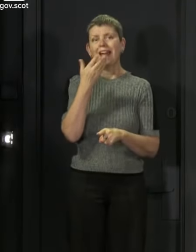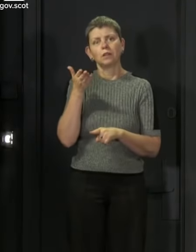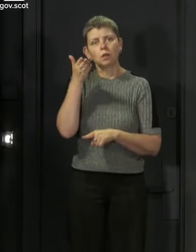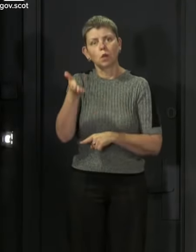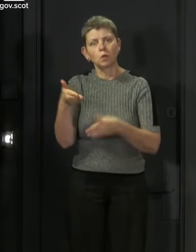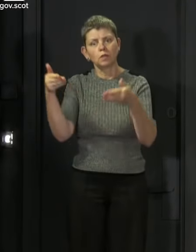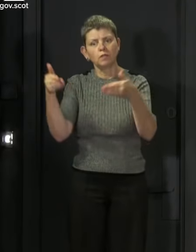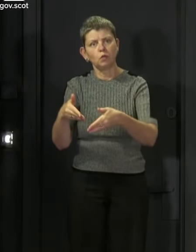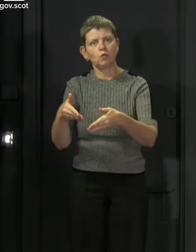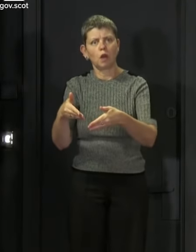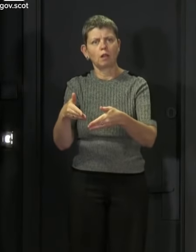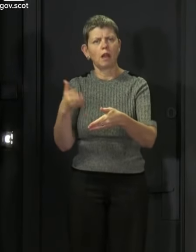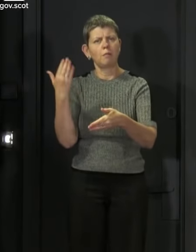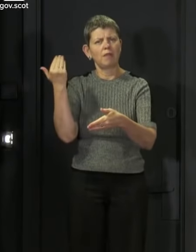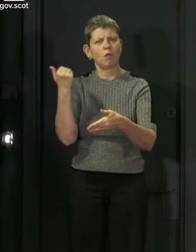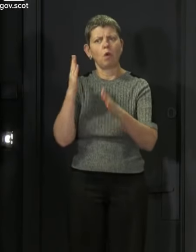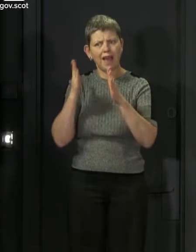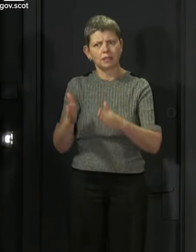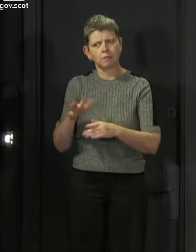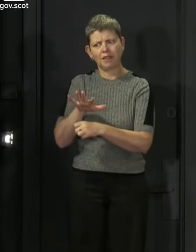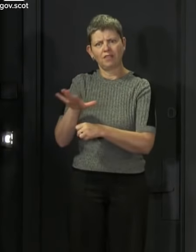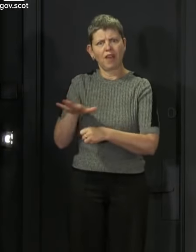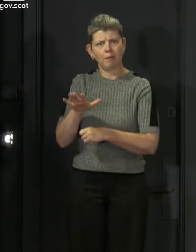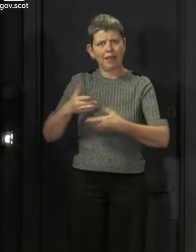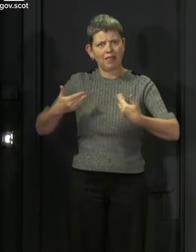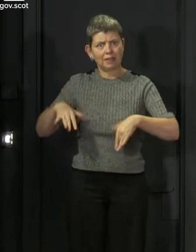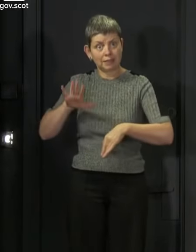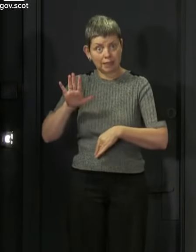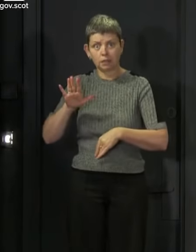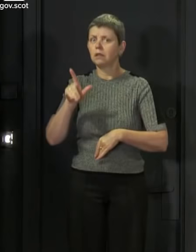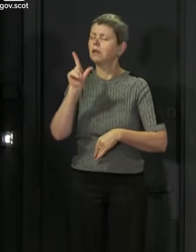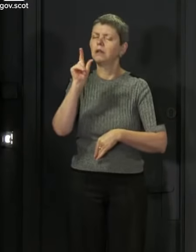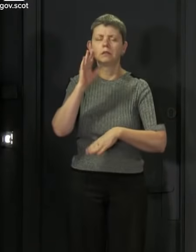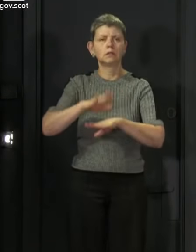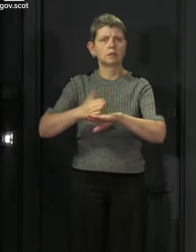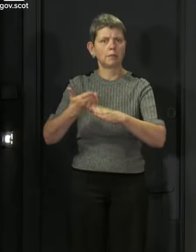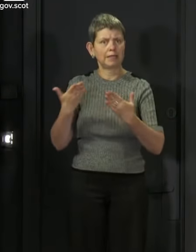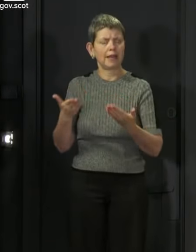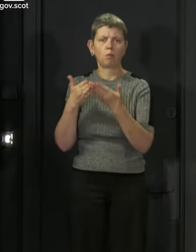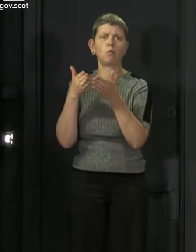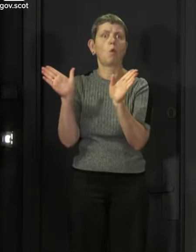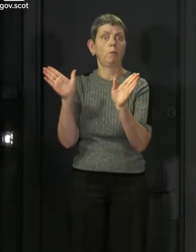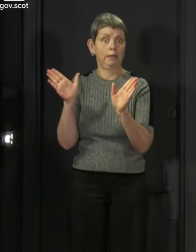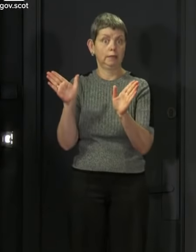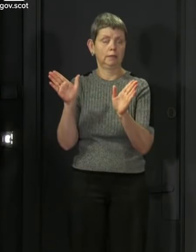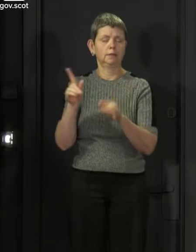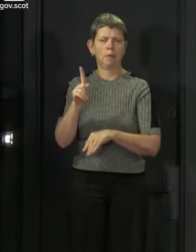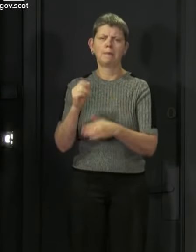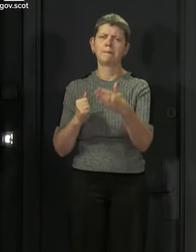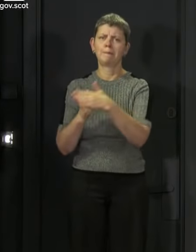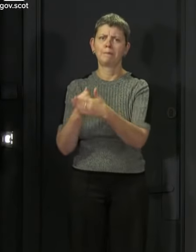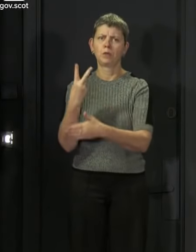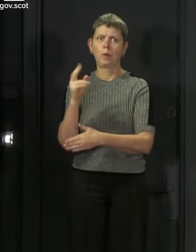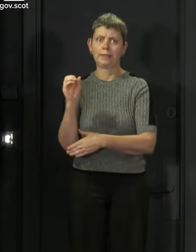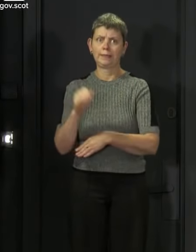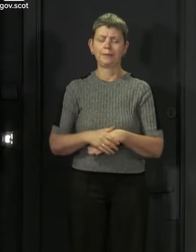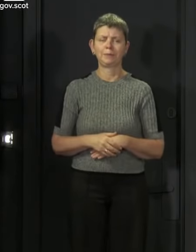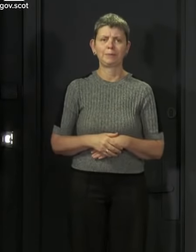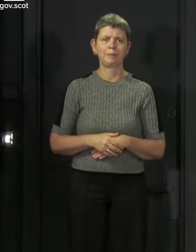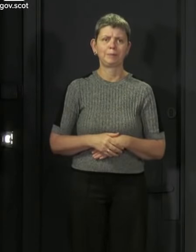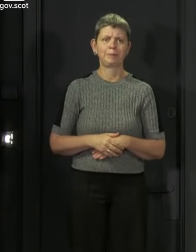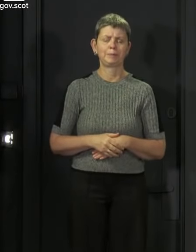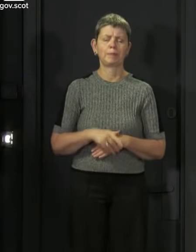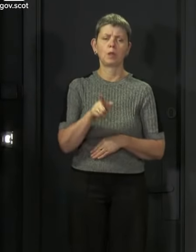attend funerals. In many cases previously, attendance was limited to immediate family only. And I want to stress two